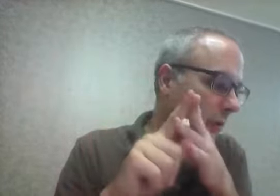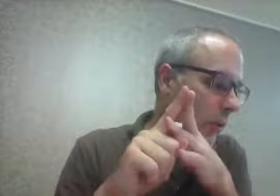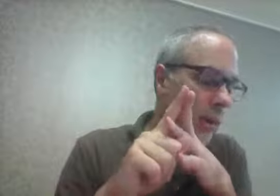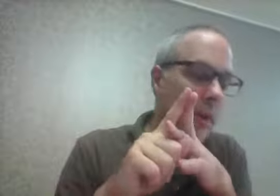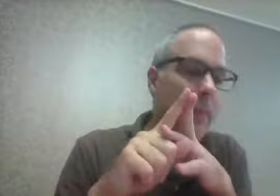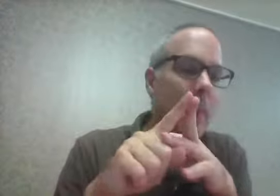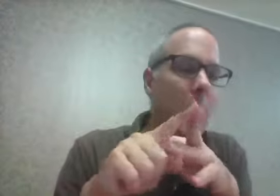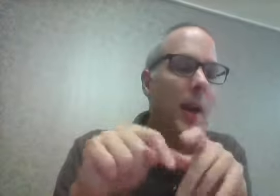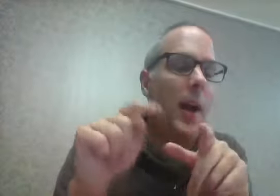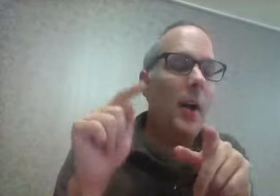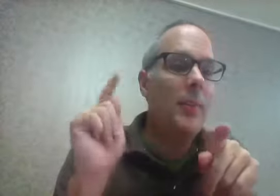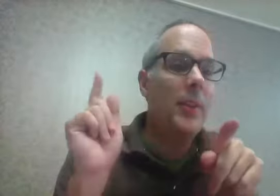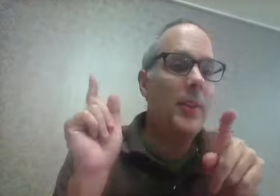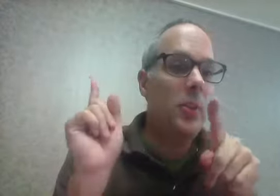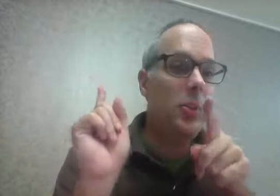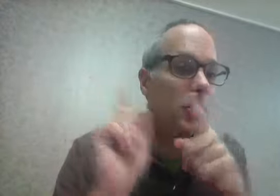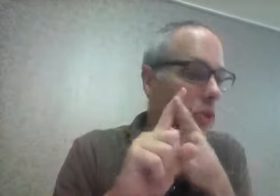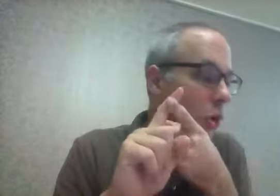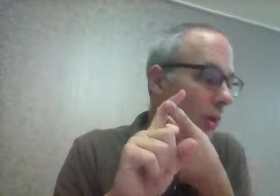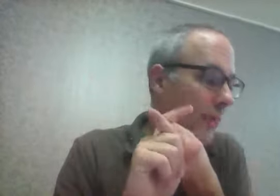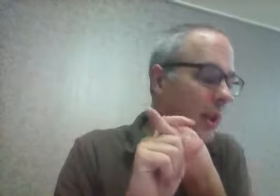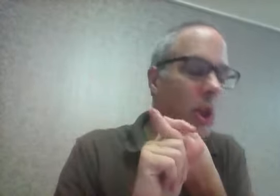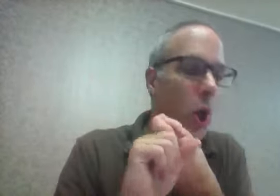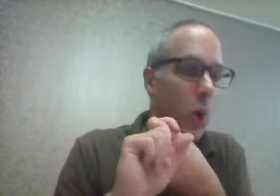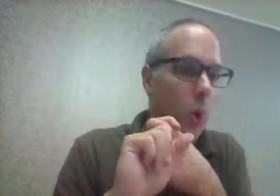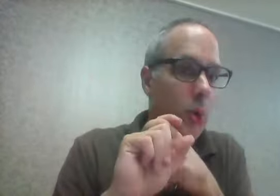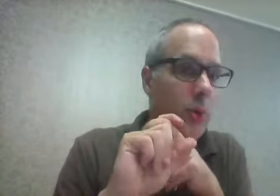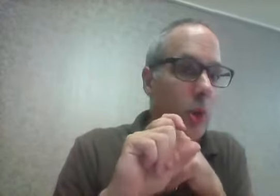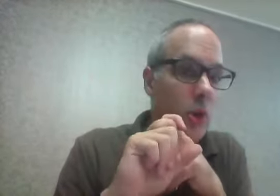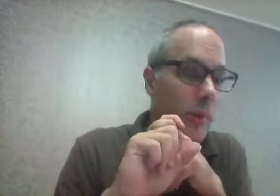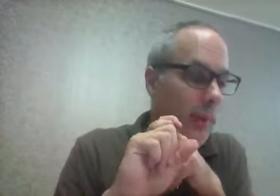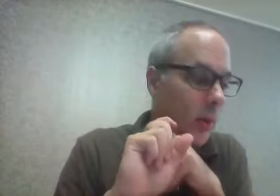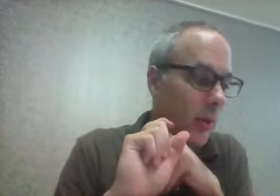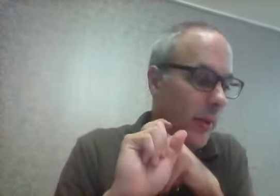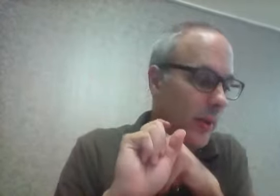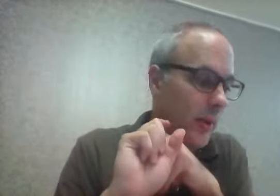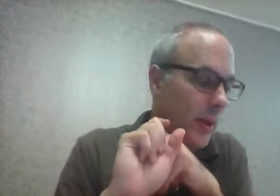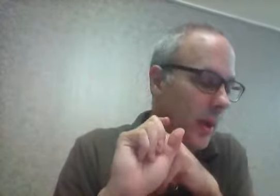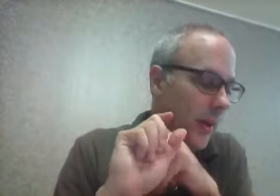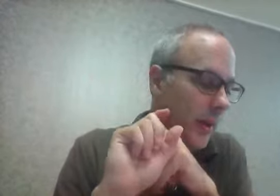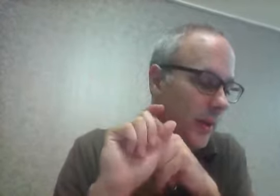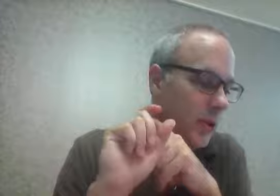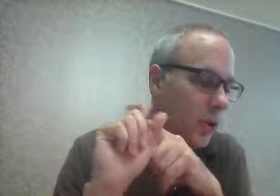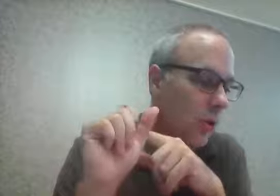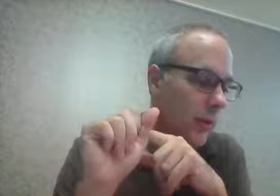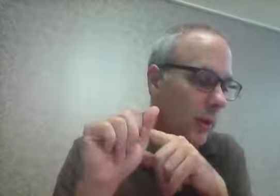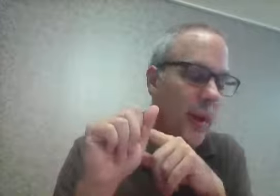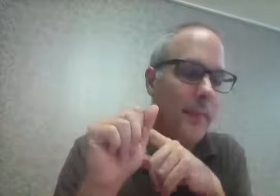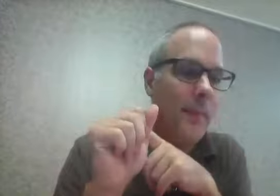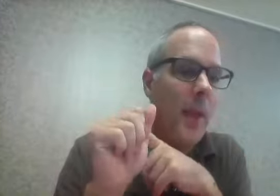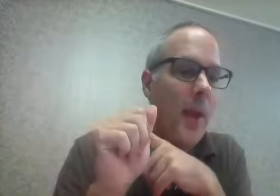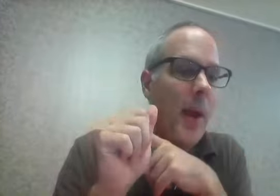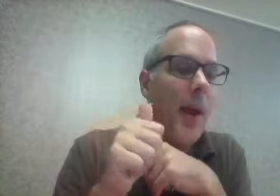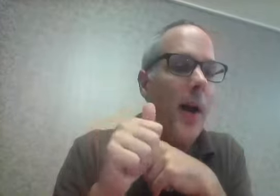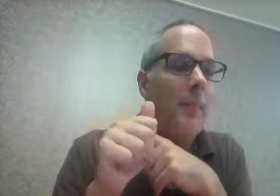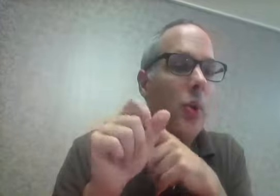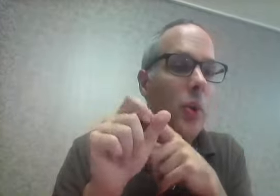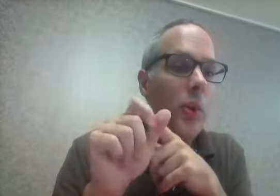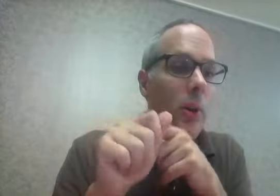440. Please do Stormingo. Stormingo, the story. OK. Do the